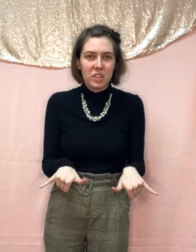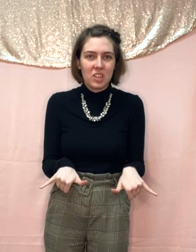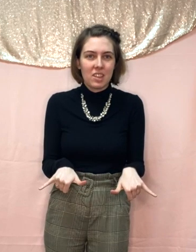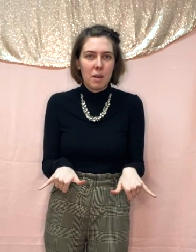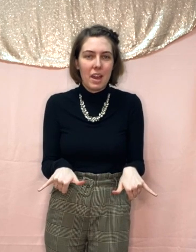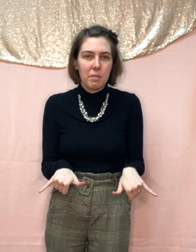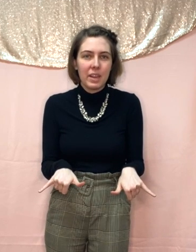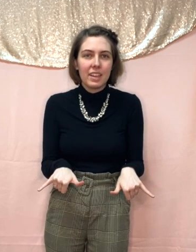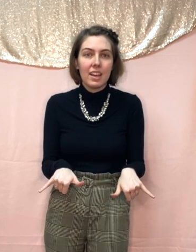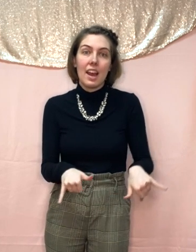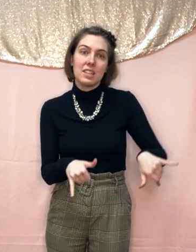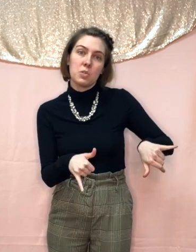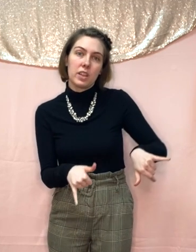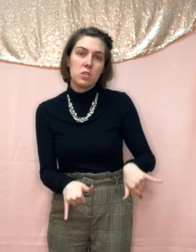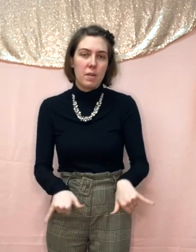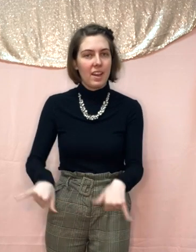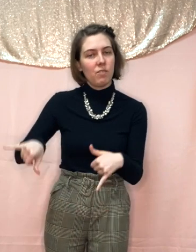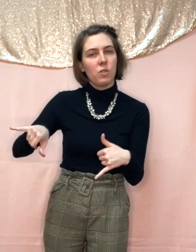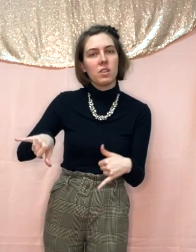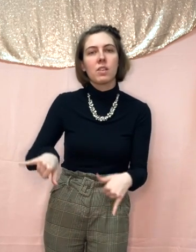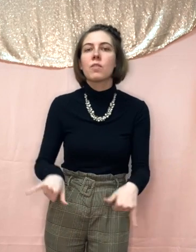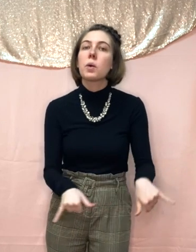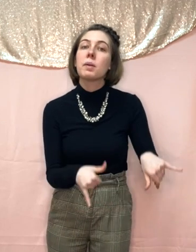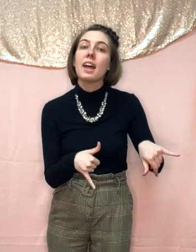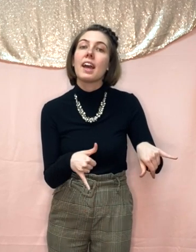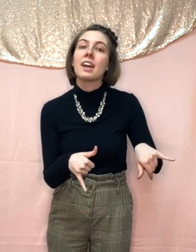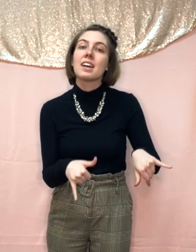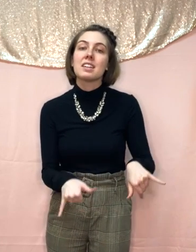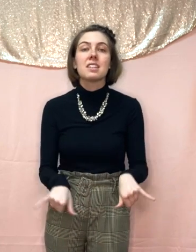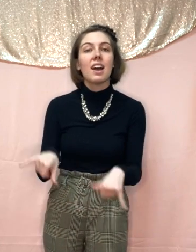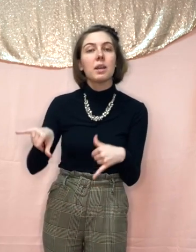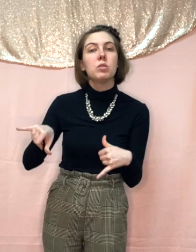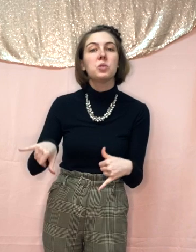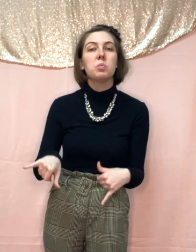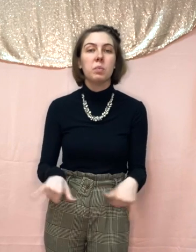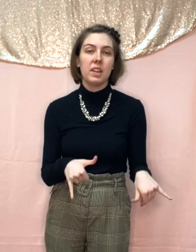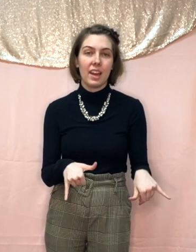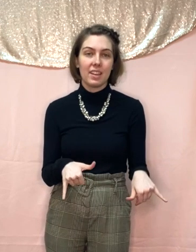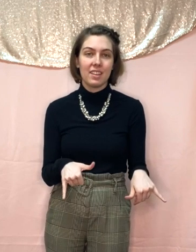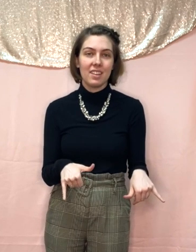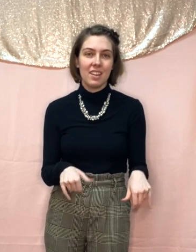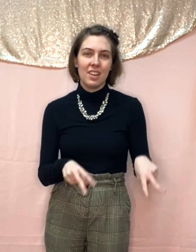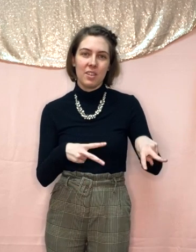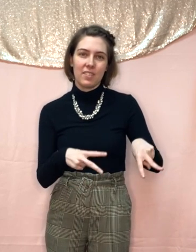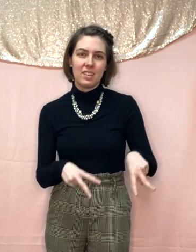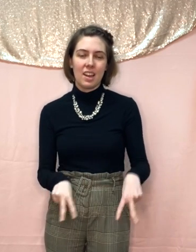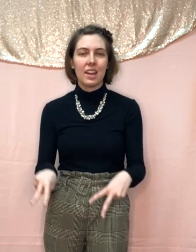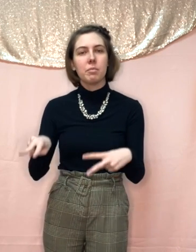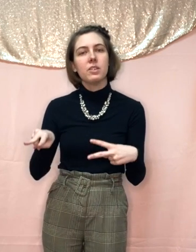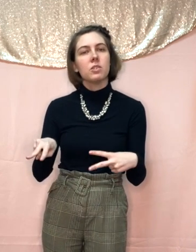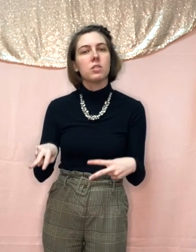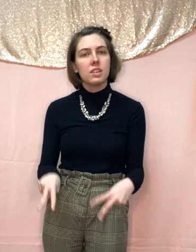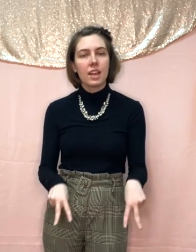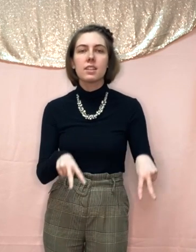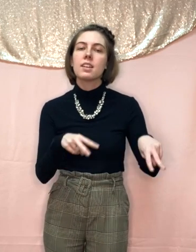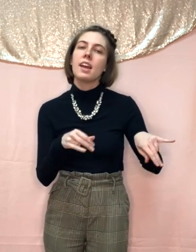Switch to thumb and pinky and swing those back and forth for play. And time to play, time